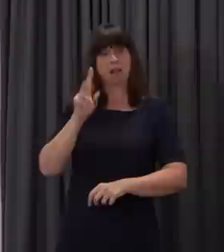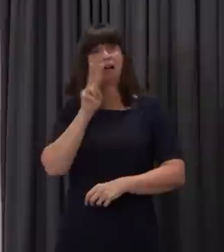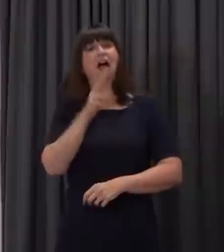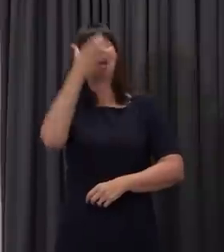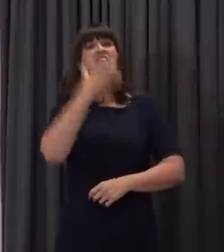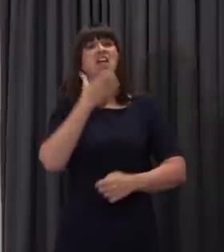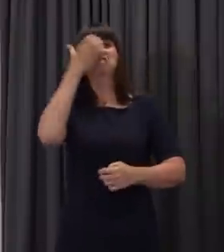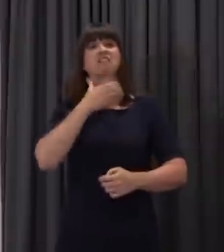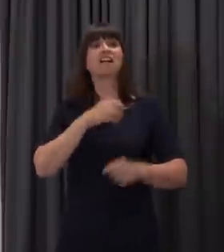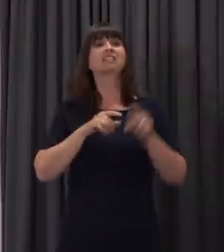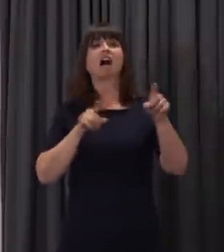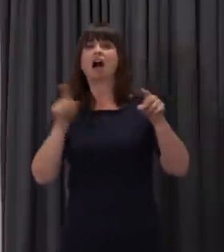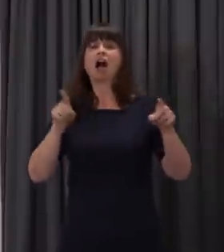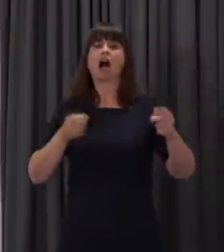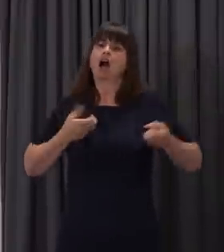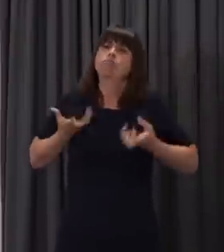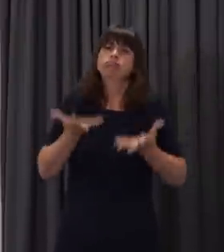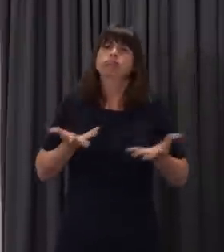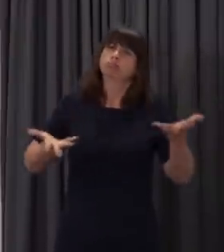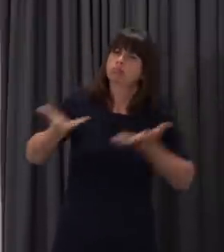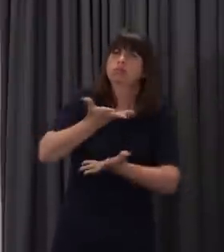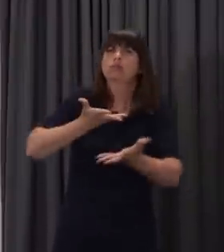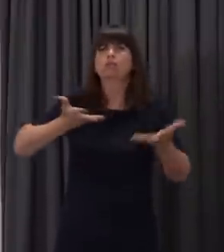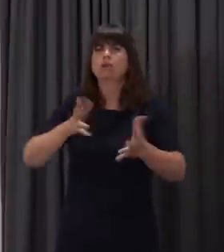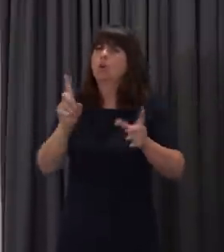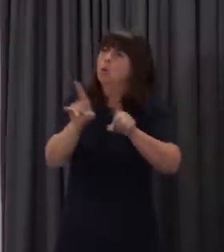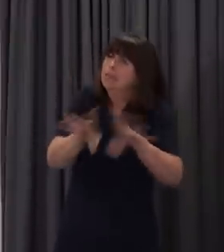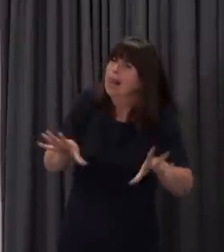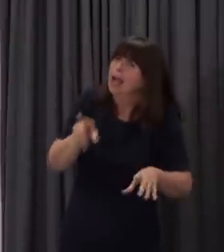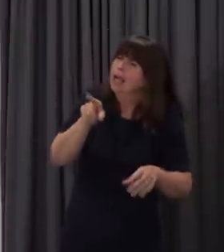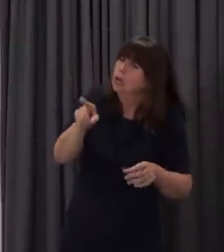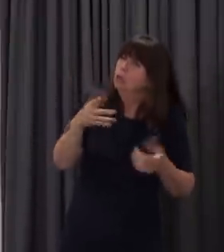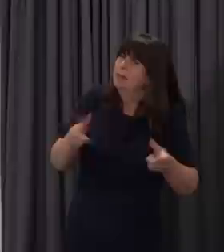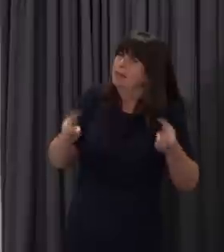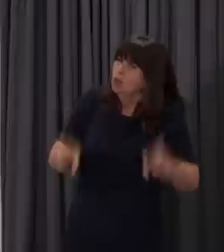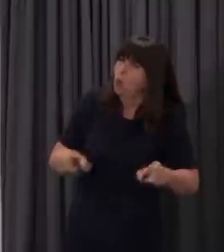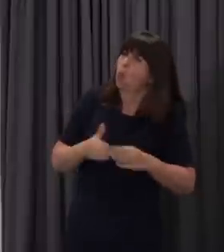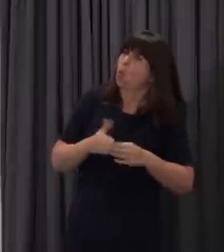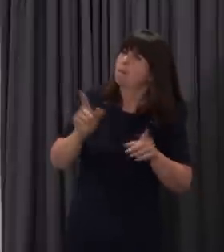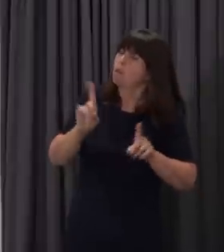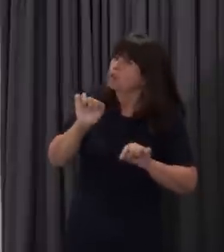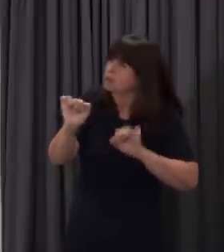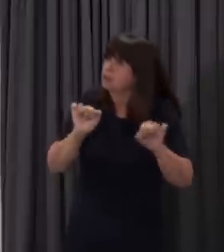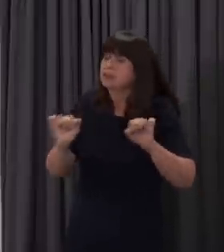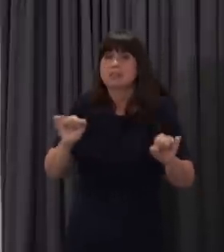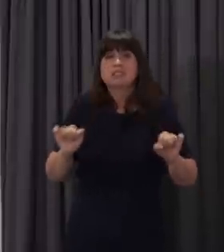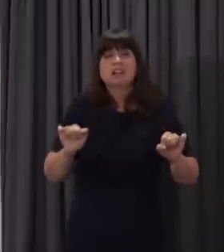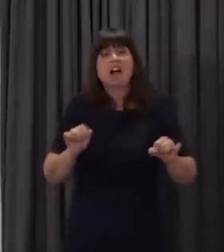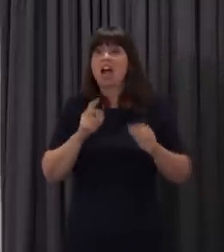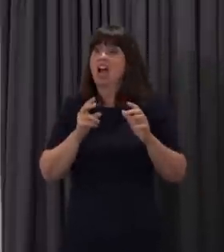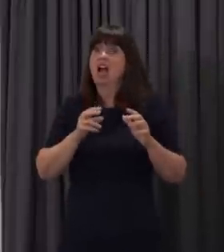they can reflect on their experience over the last number of weeks, that they can have some catch-up